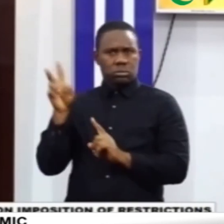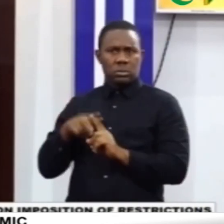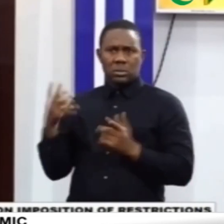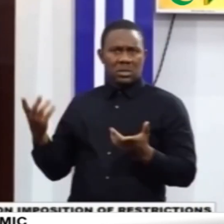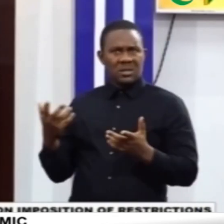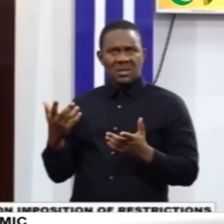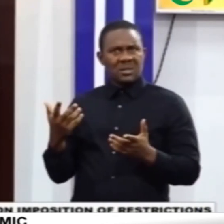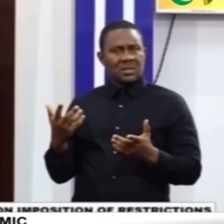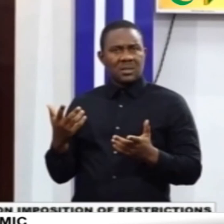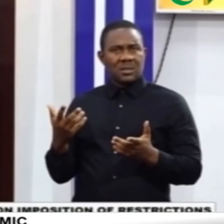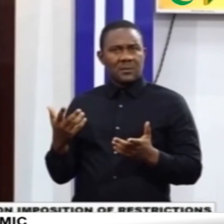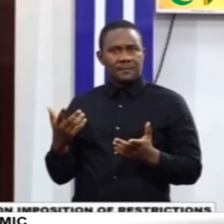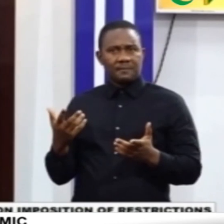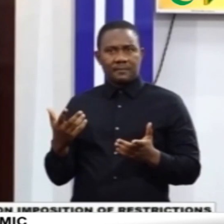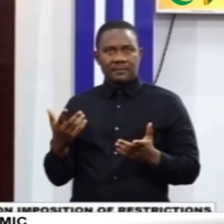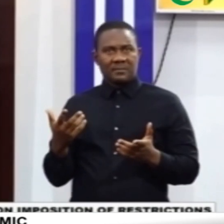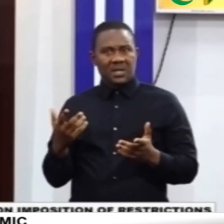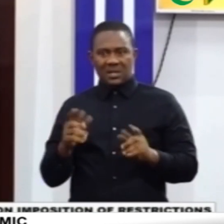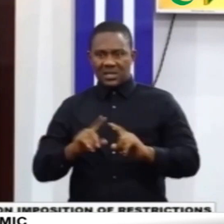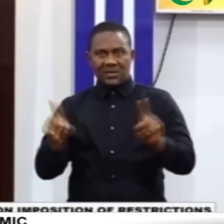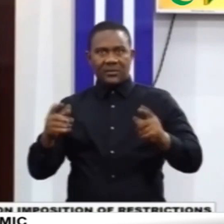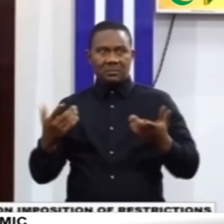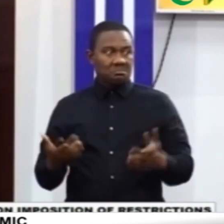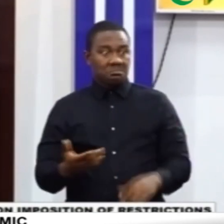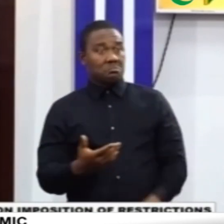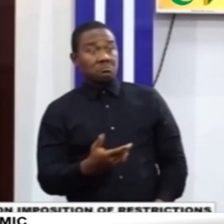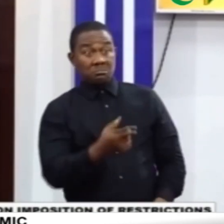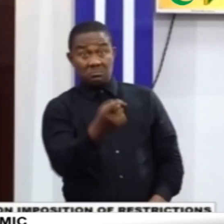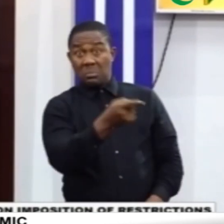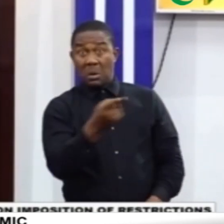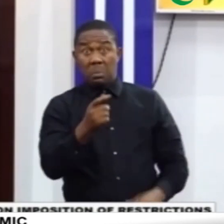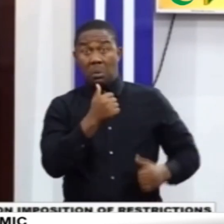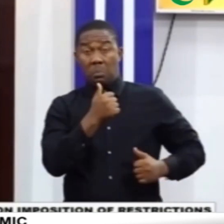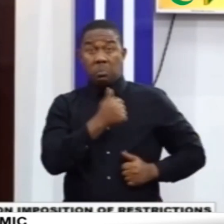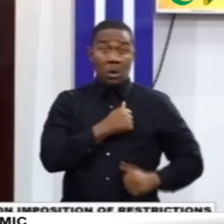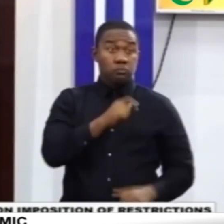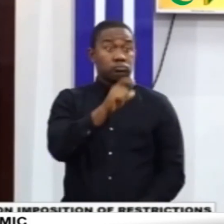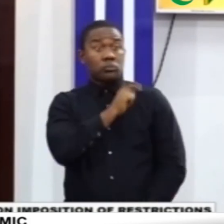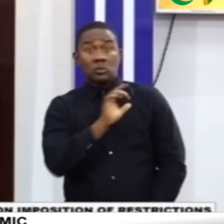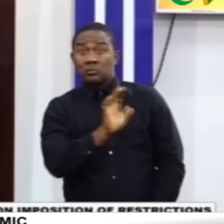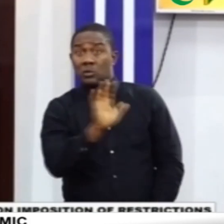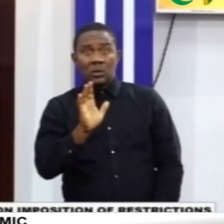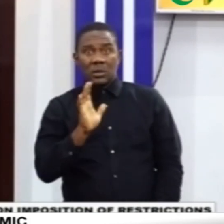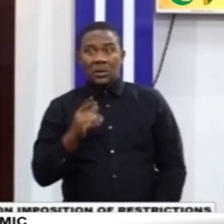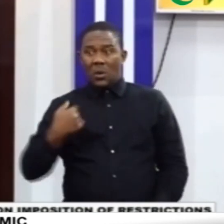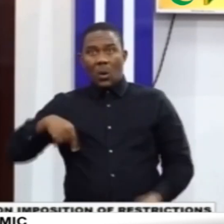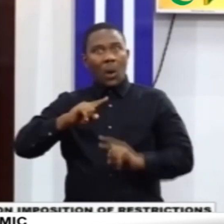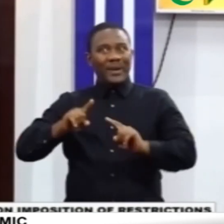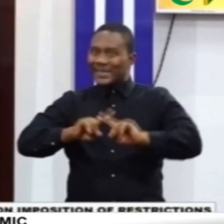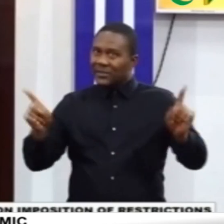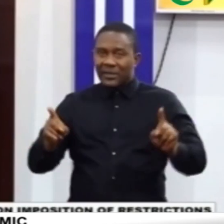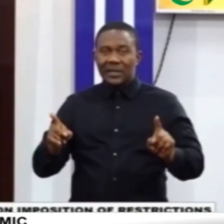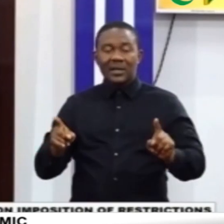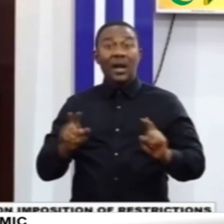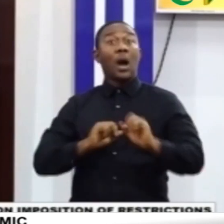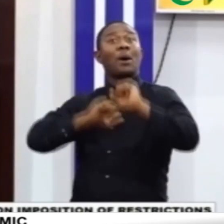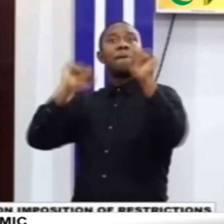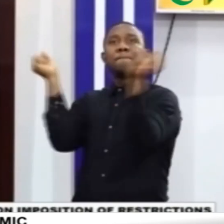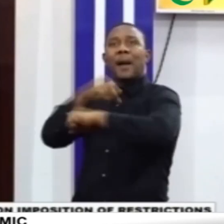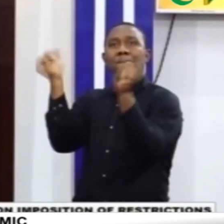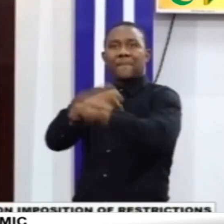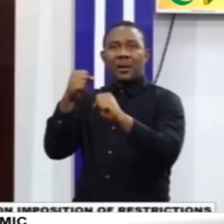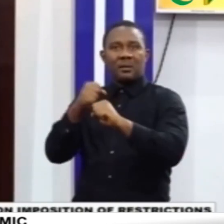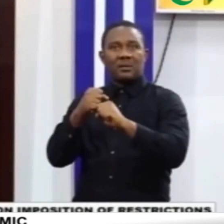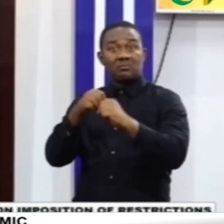humanitarian approach as is being done in the internal restriction. Ours is combative and